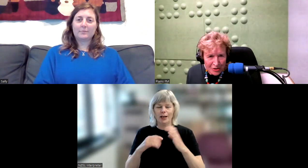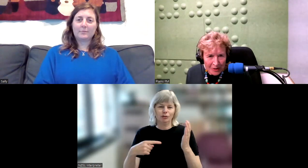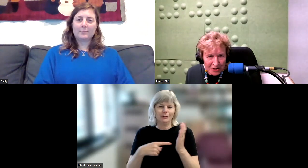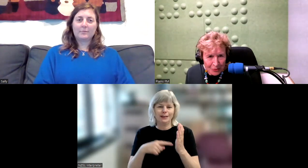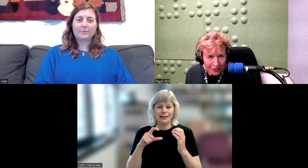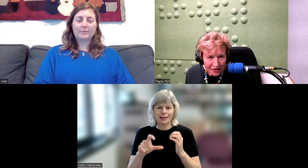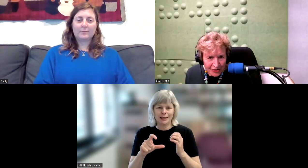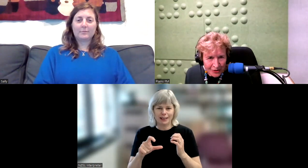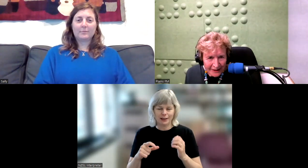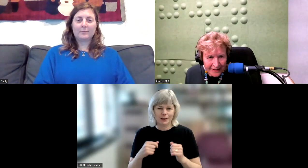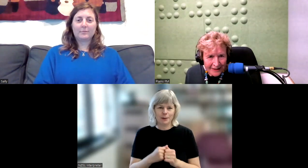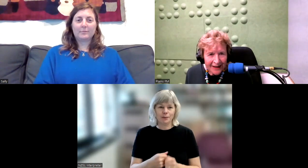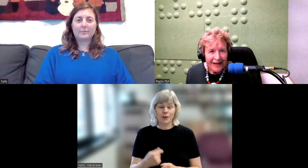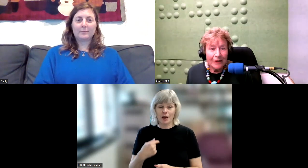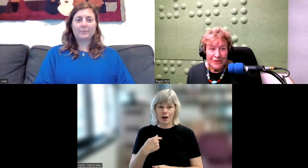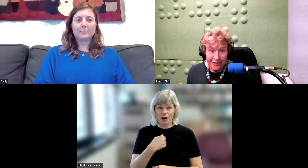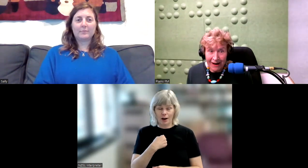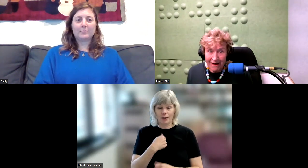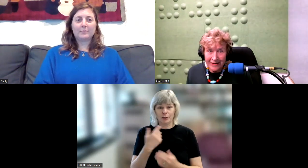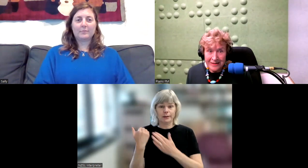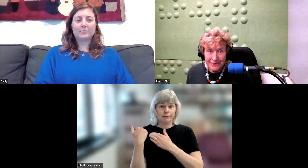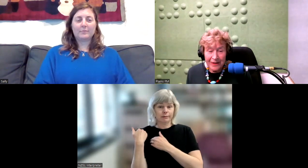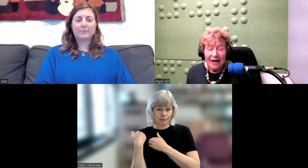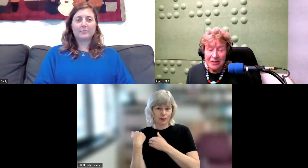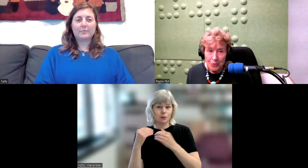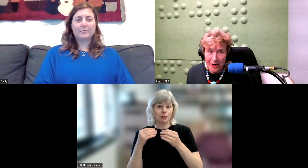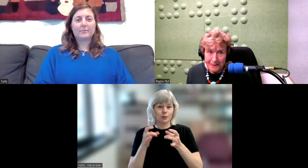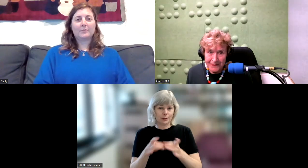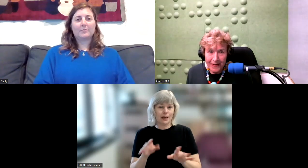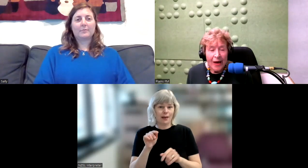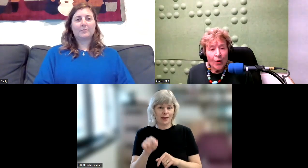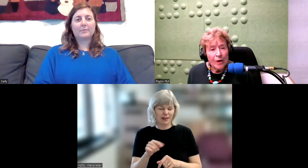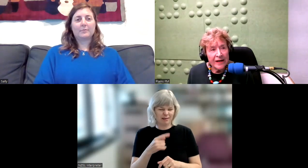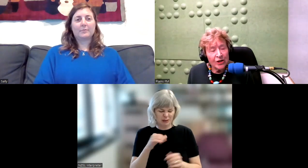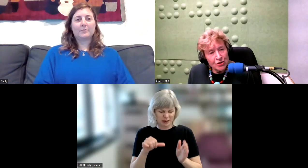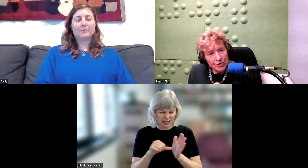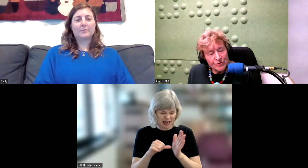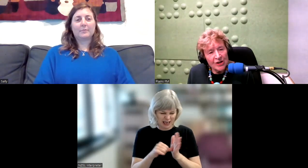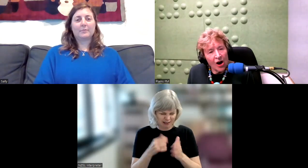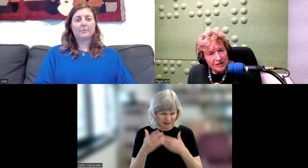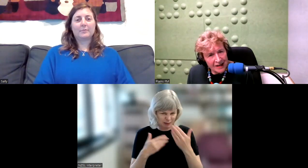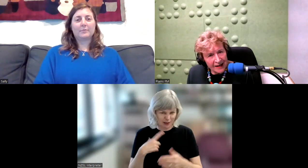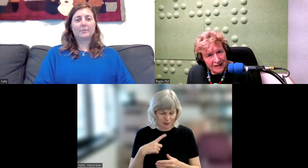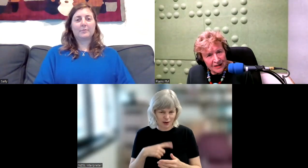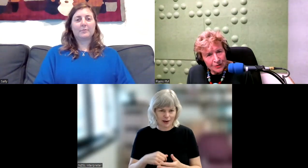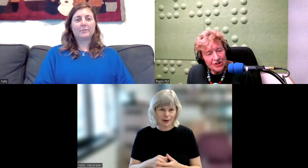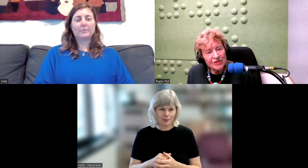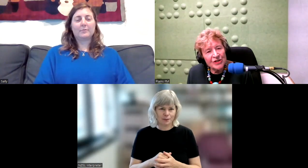responsible for introducing it. It was very hard. I'll tell you why. We used Auslan, which is